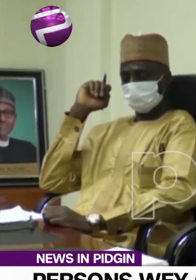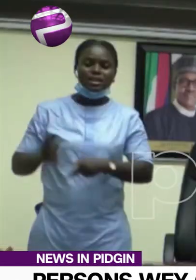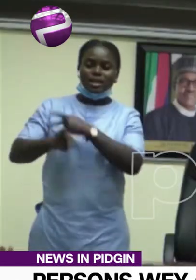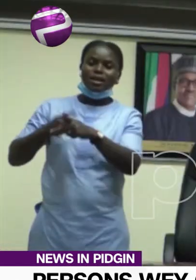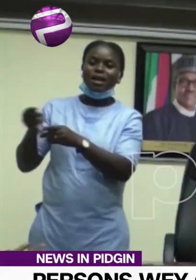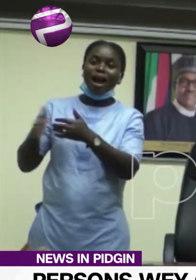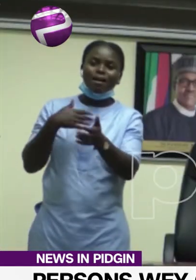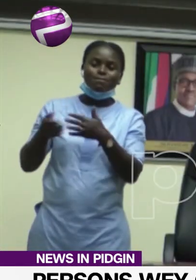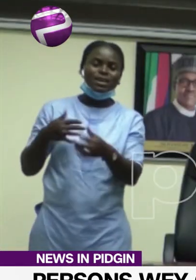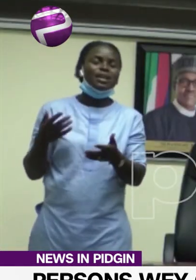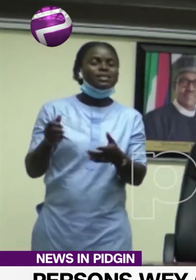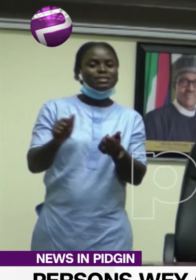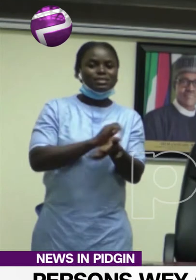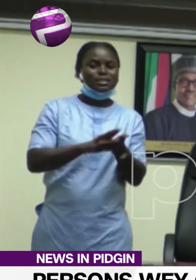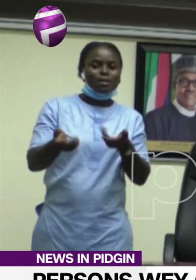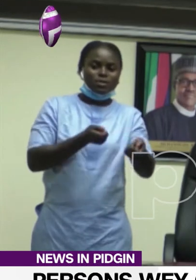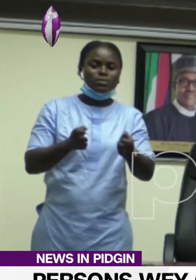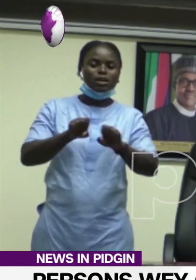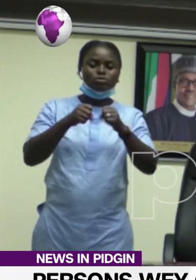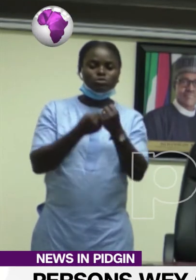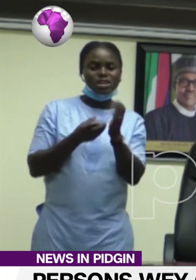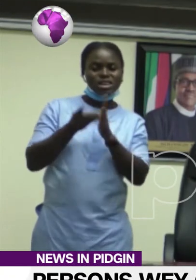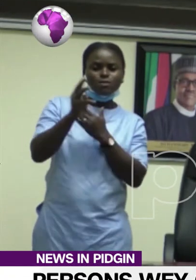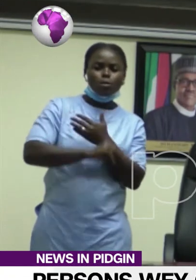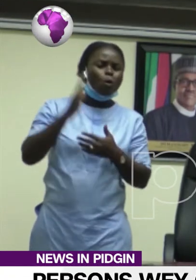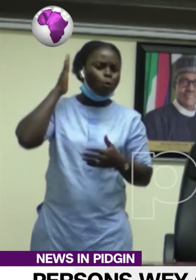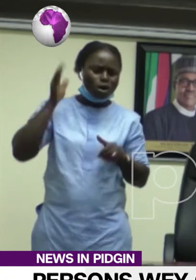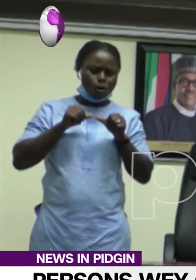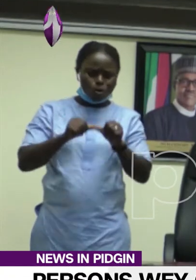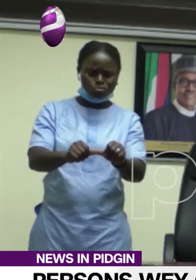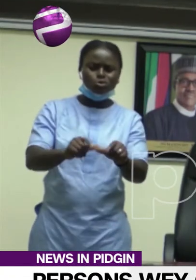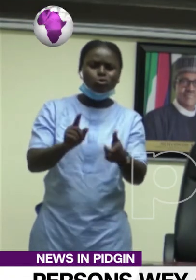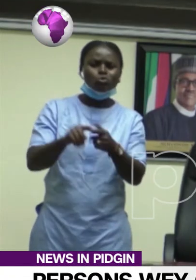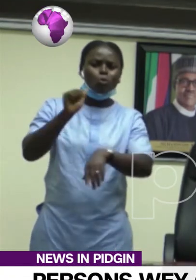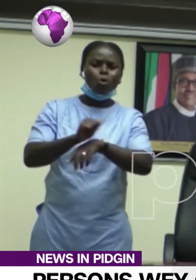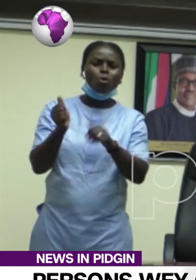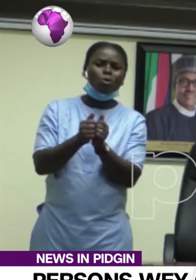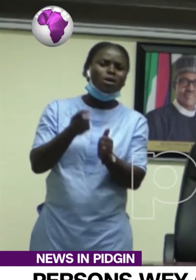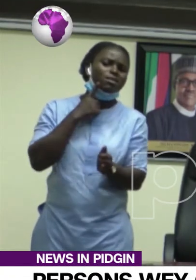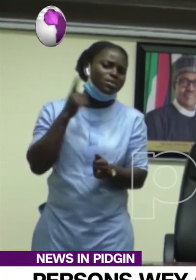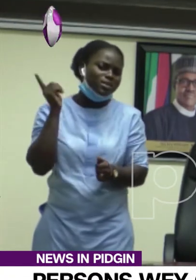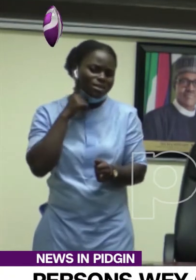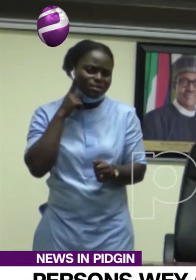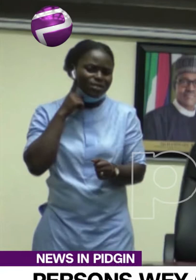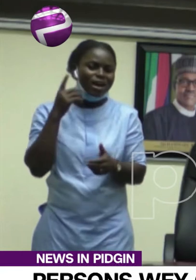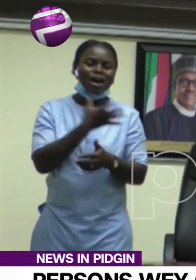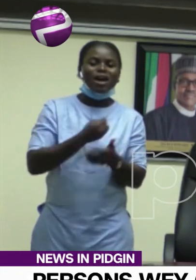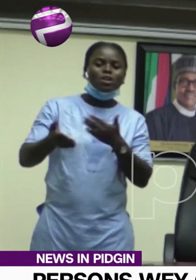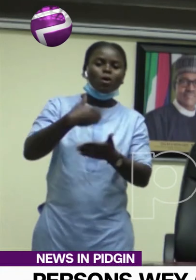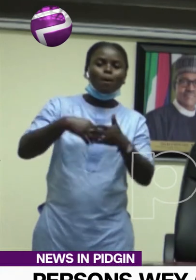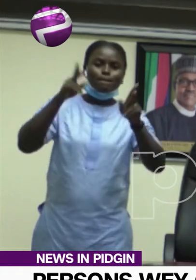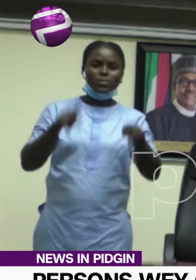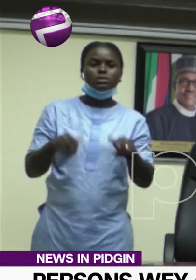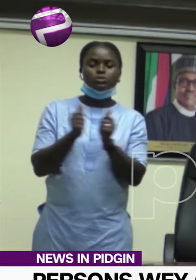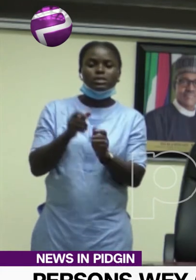Disaster Management and Social Development will continue to work with the deaf and all persons with disabilities